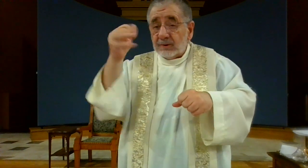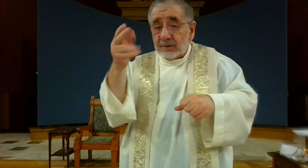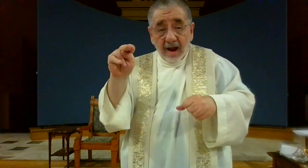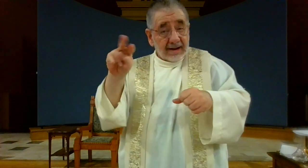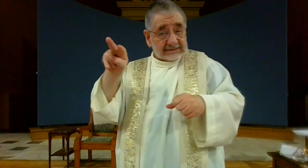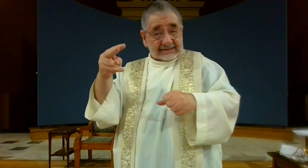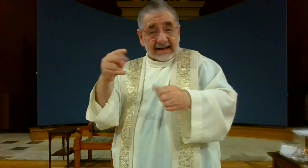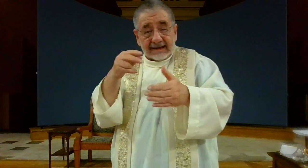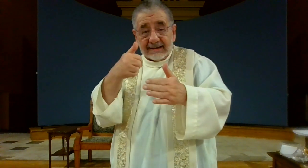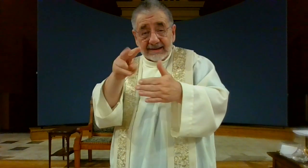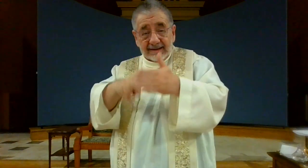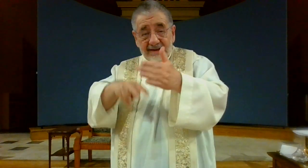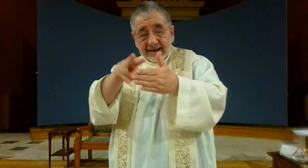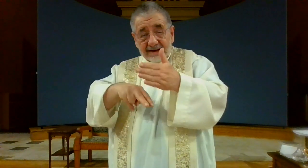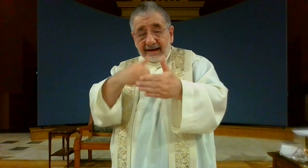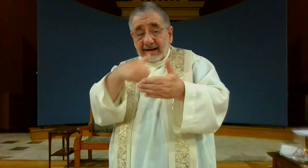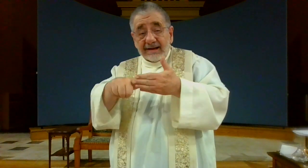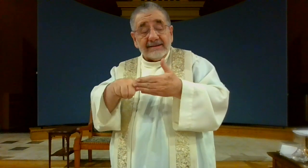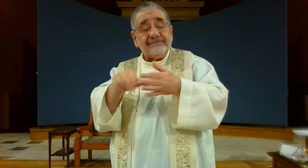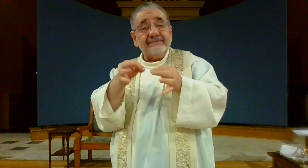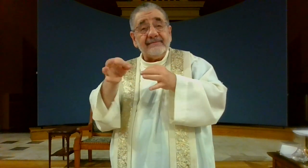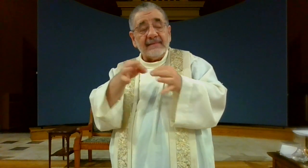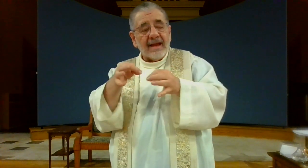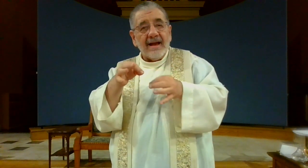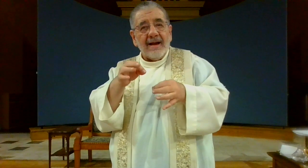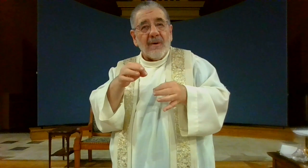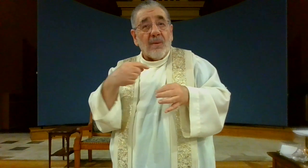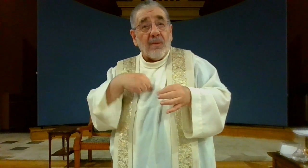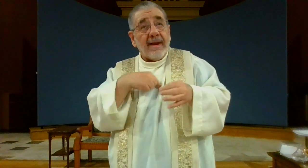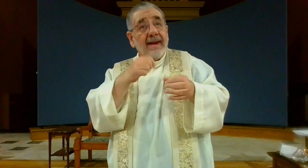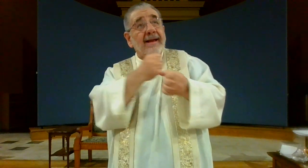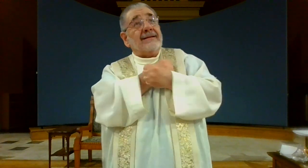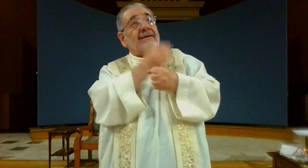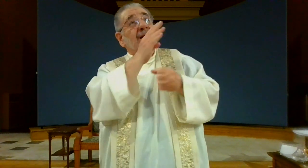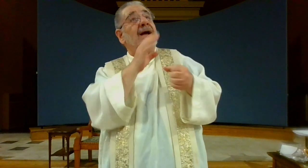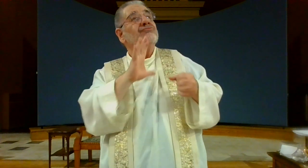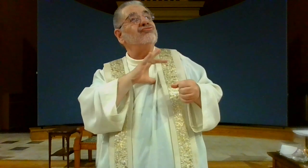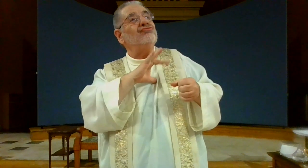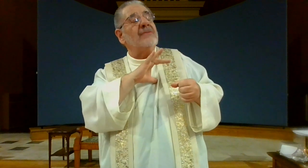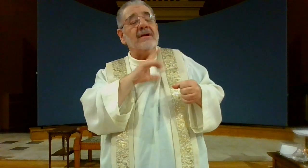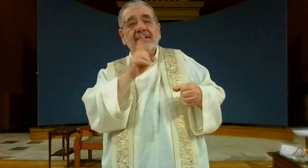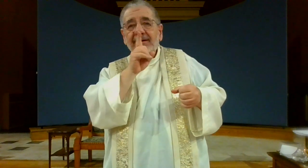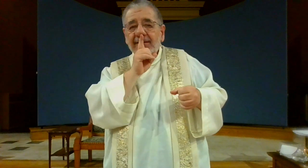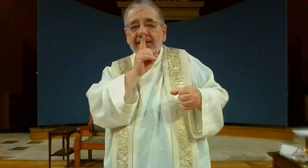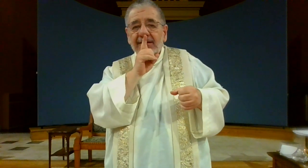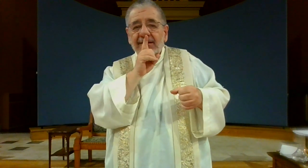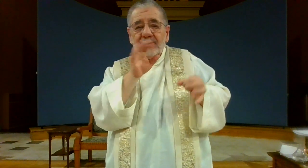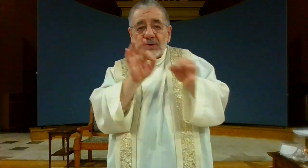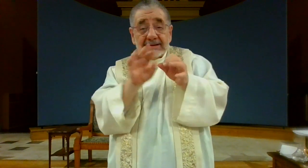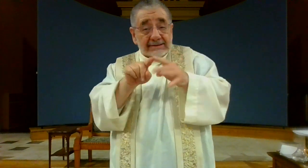In John's second letter he explains that we love God and it is good